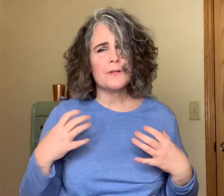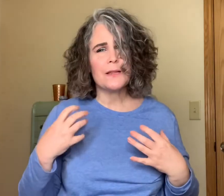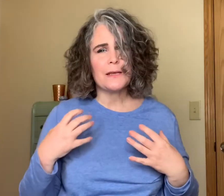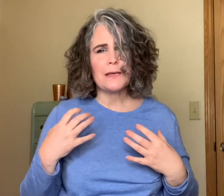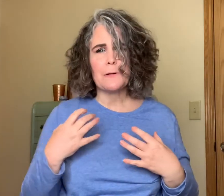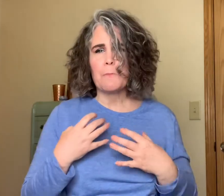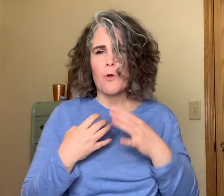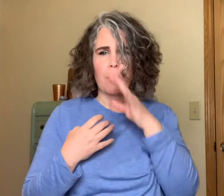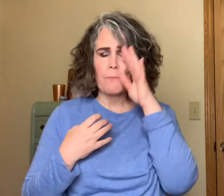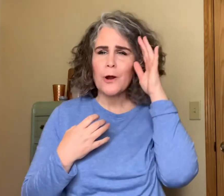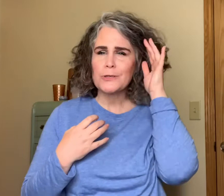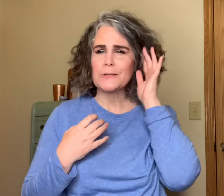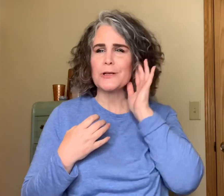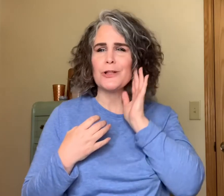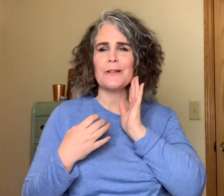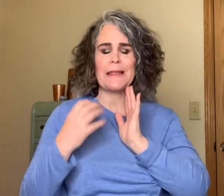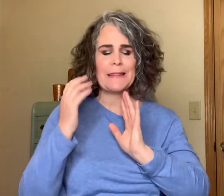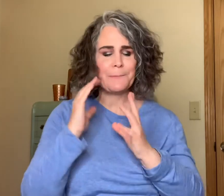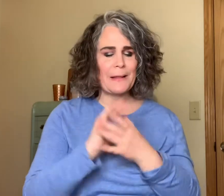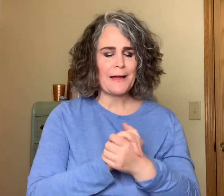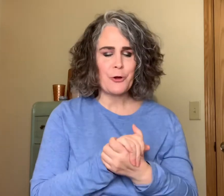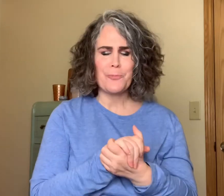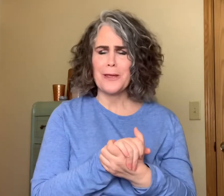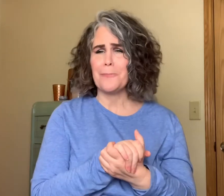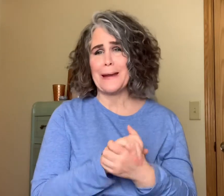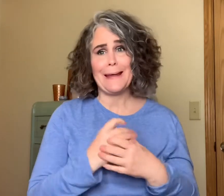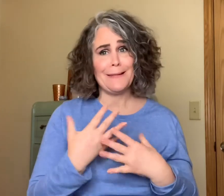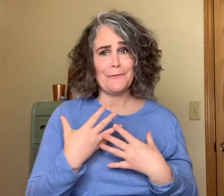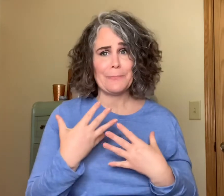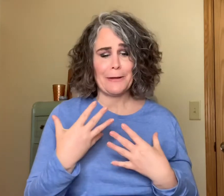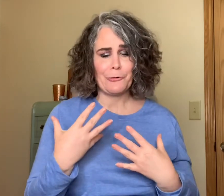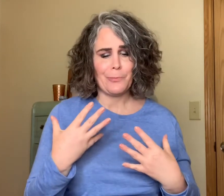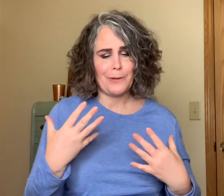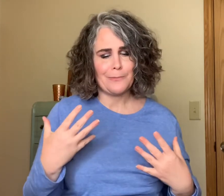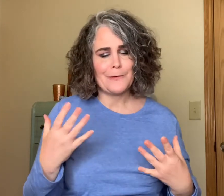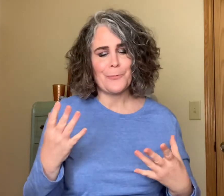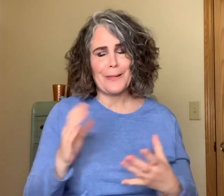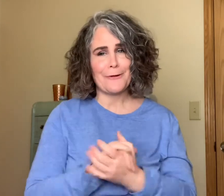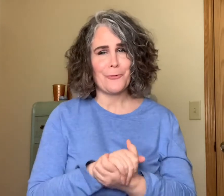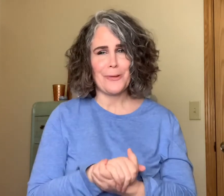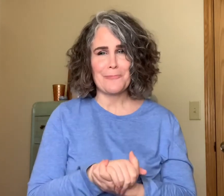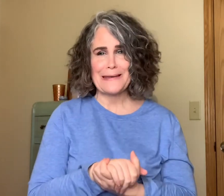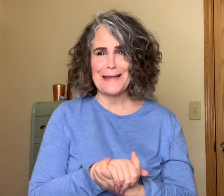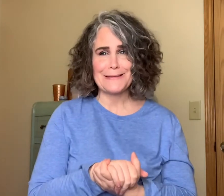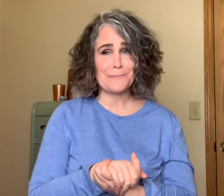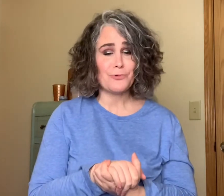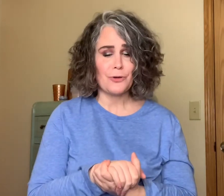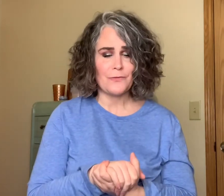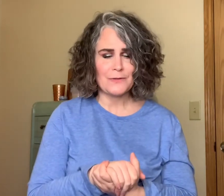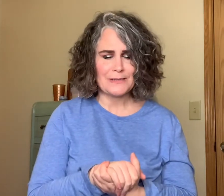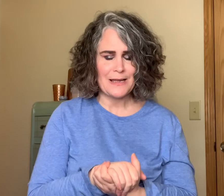more personal than black opium and I love black opium intense beautiful scent